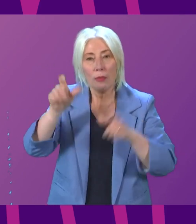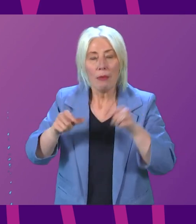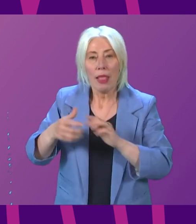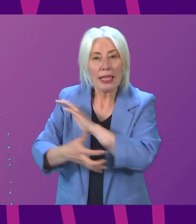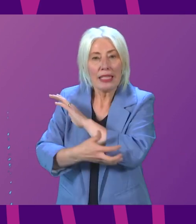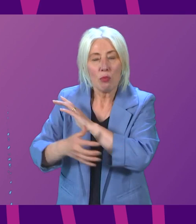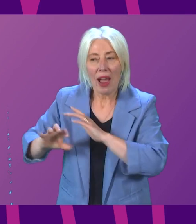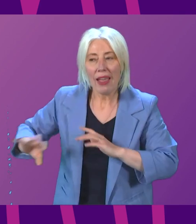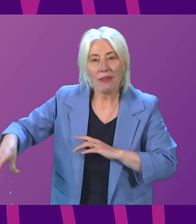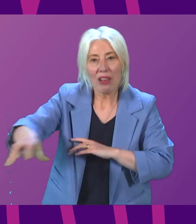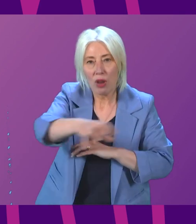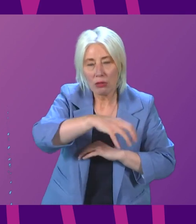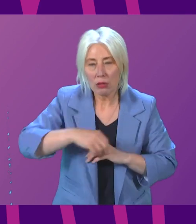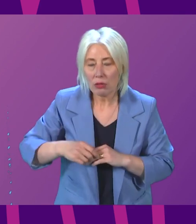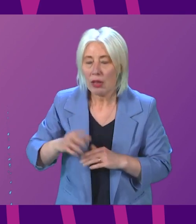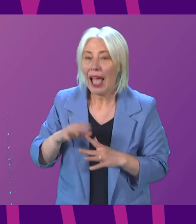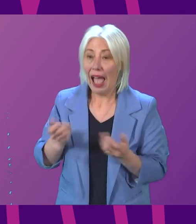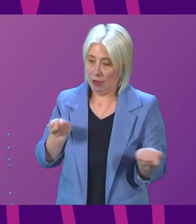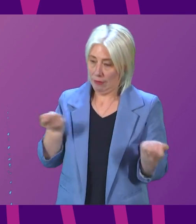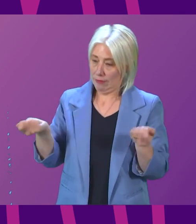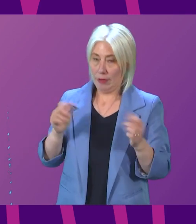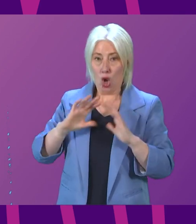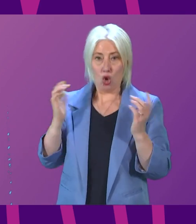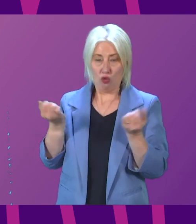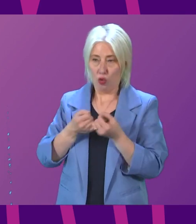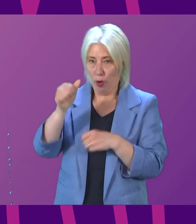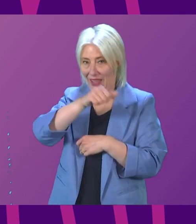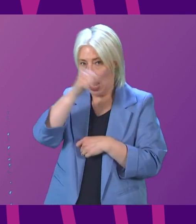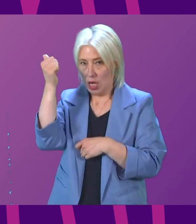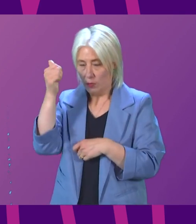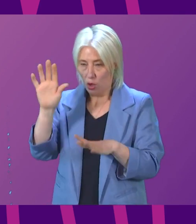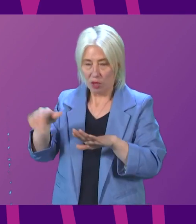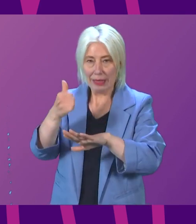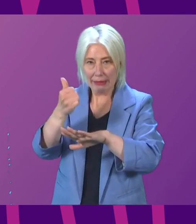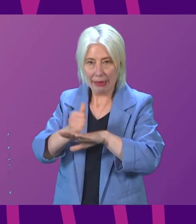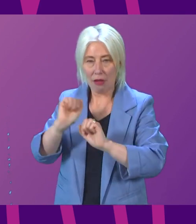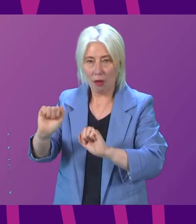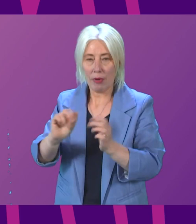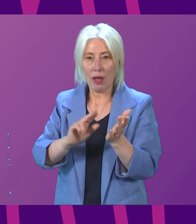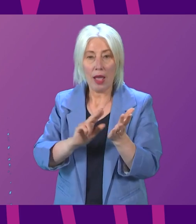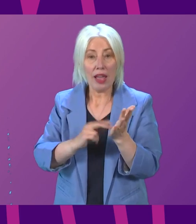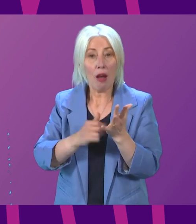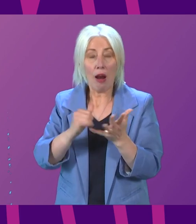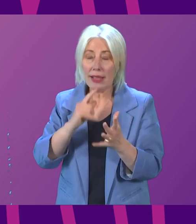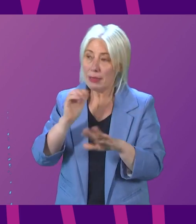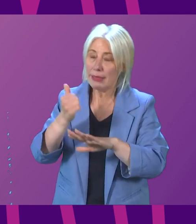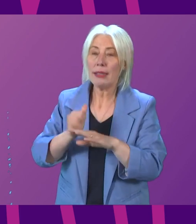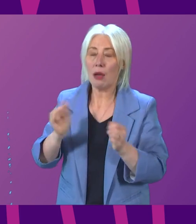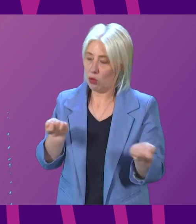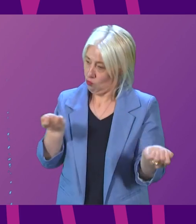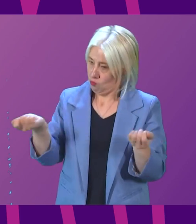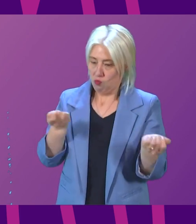deprived communities. An expert steering group of experts has been established by the Registrar-General to help steer